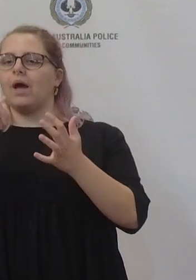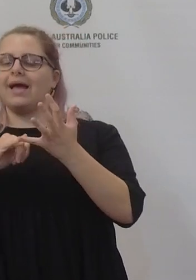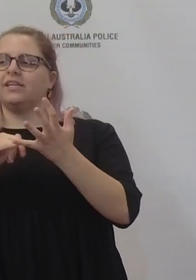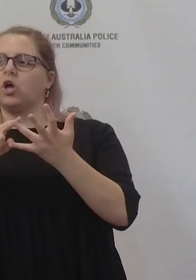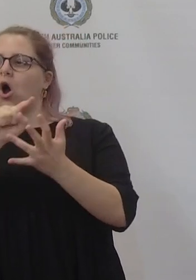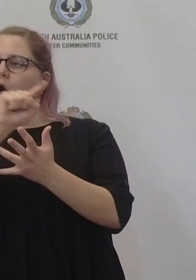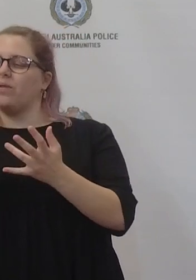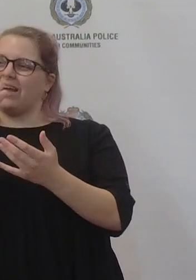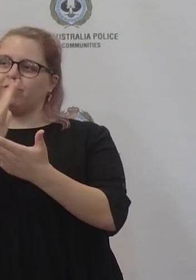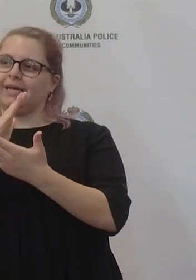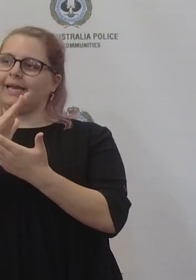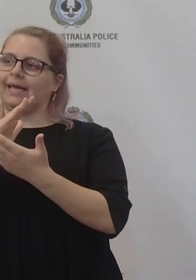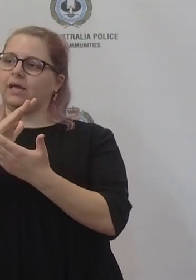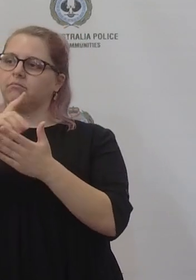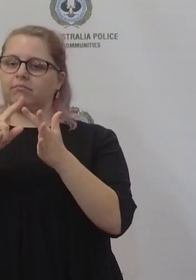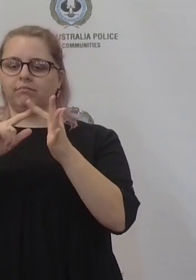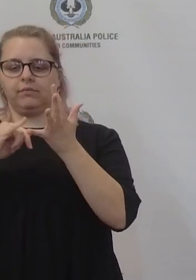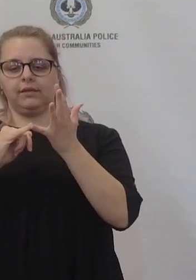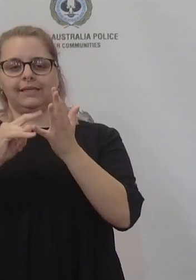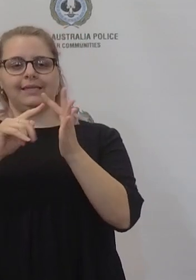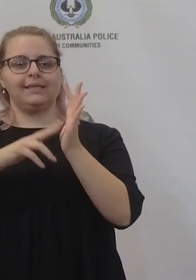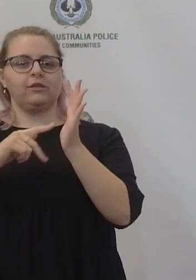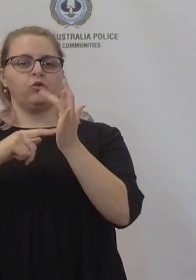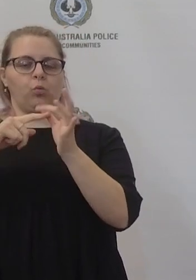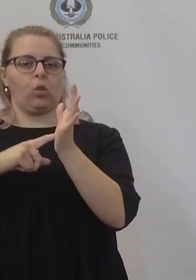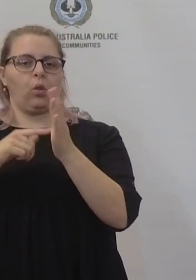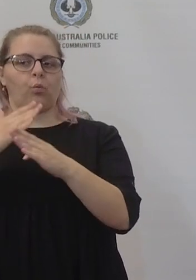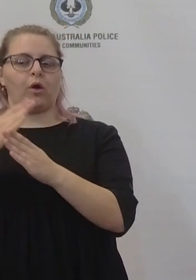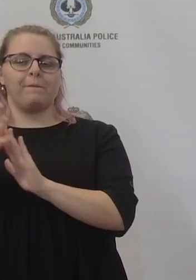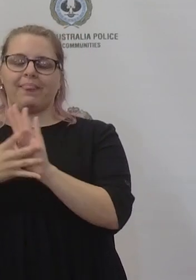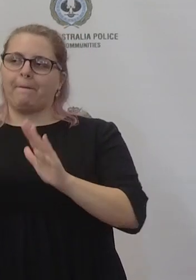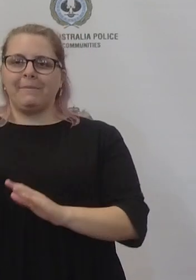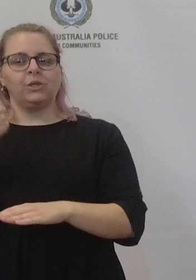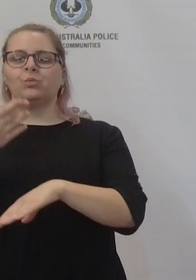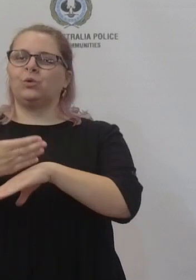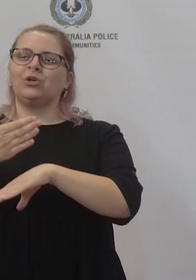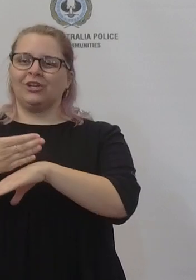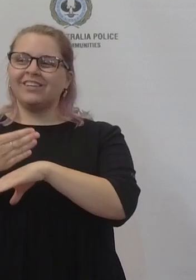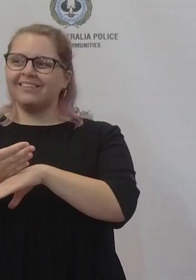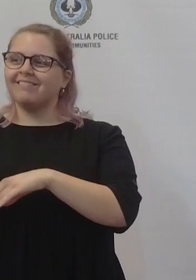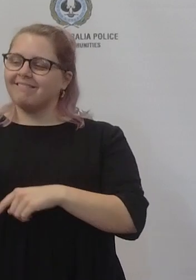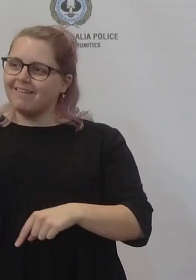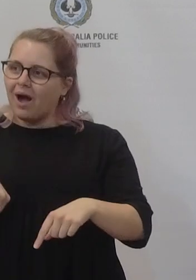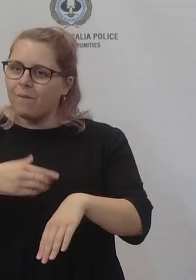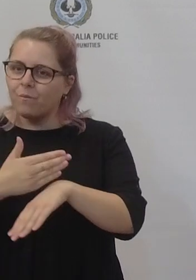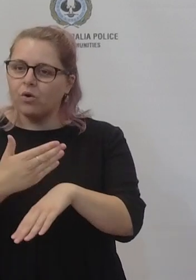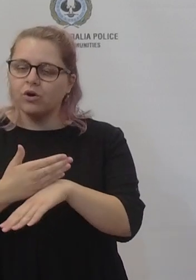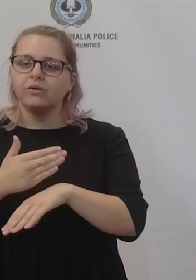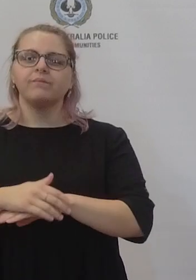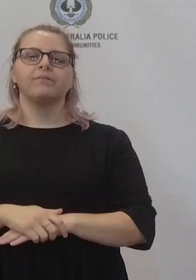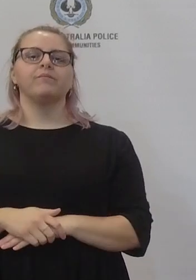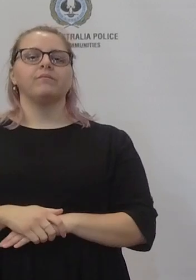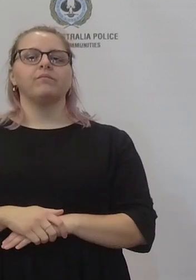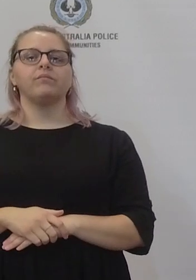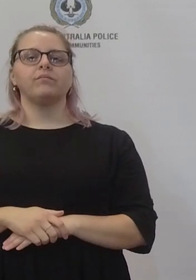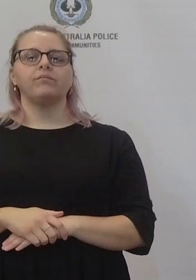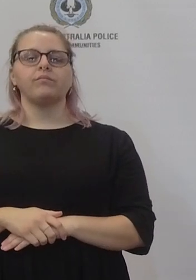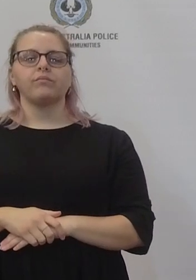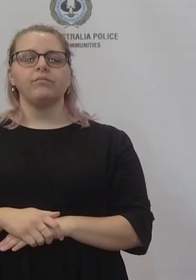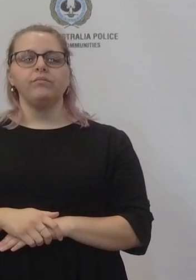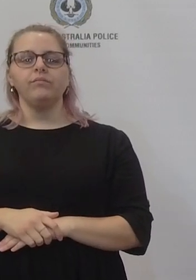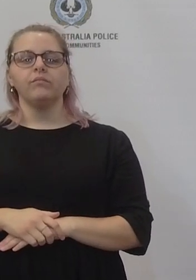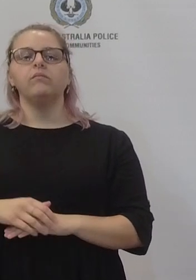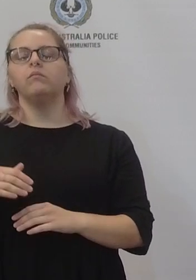as essential workers and we were able to bring them back with approval provided they were able to isolate at home and were also um